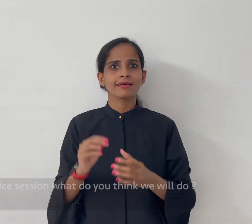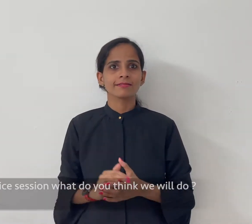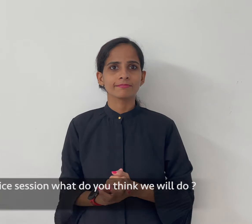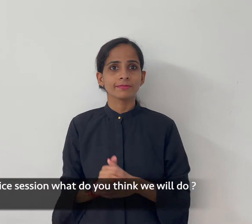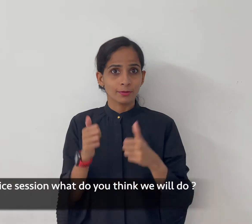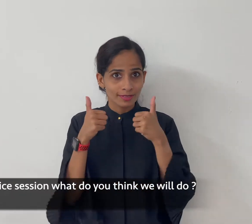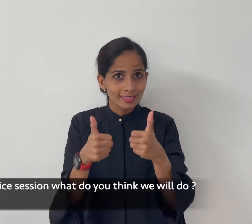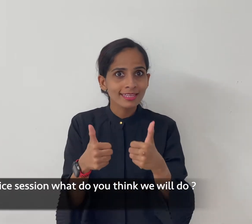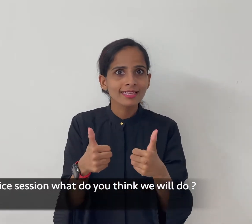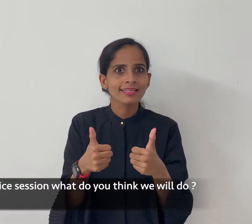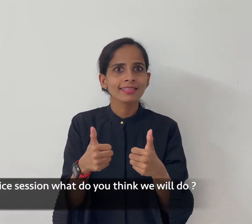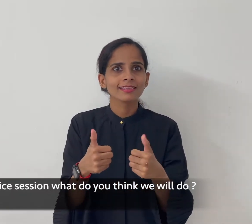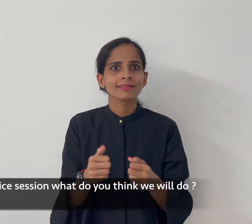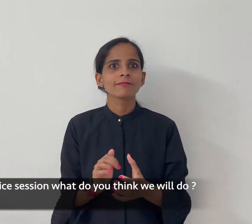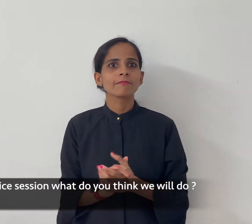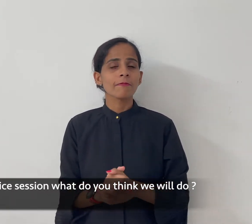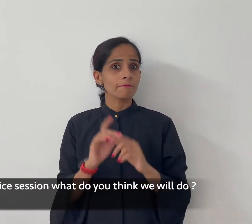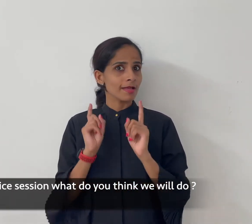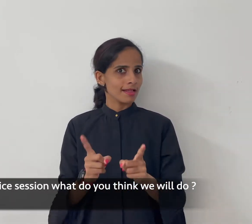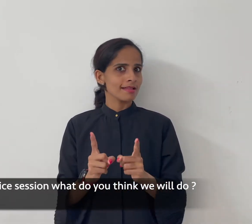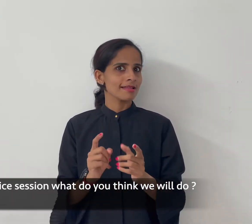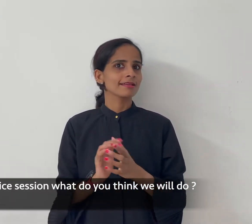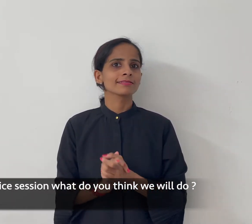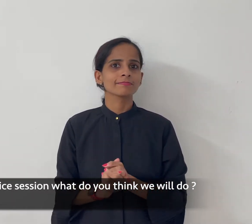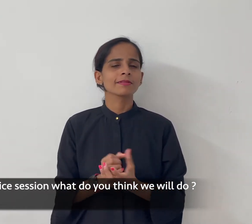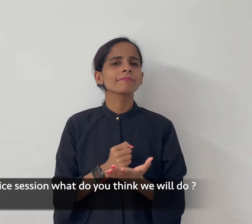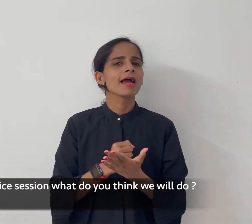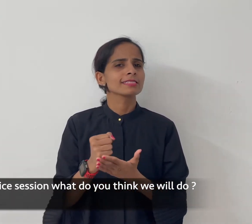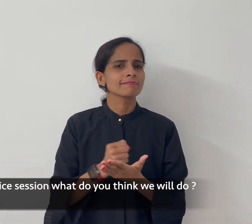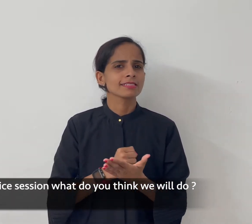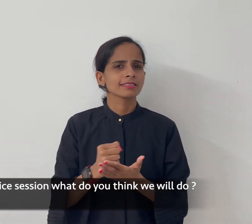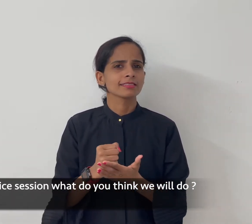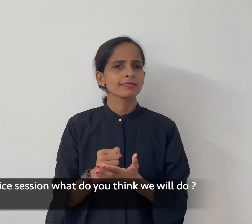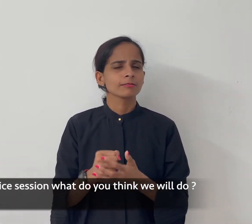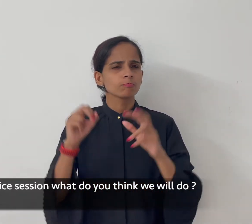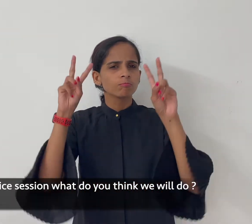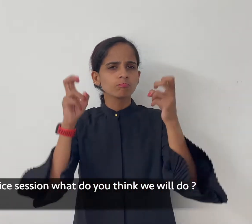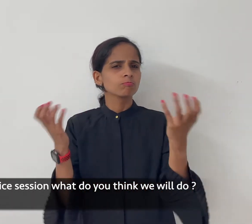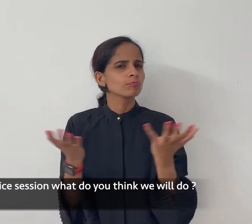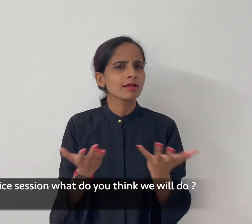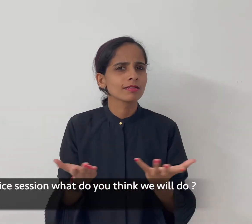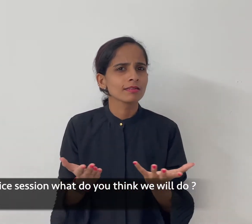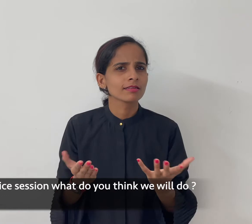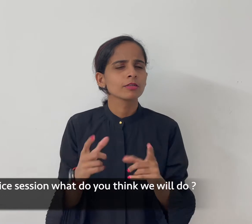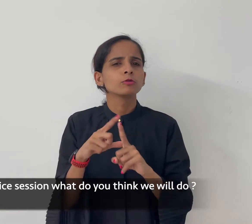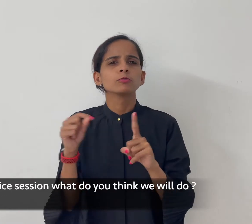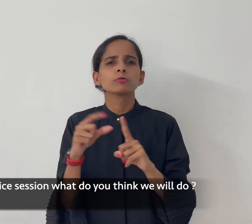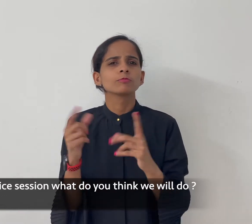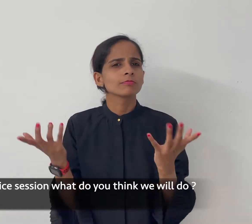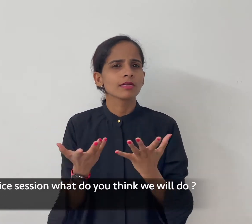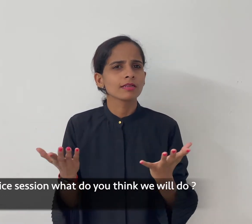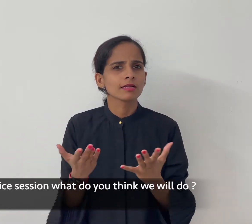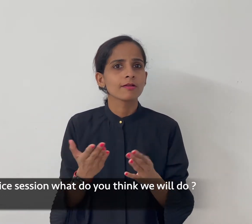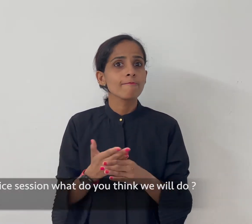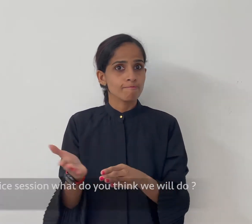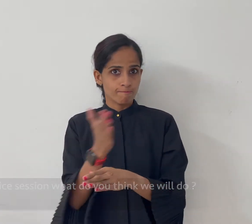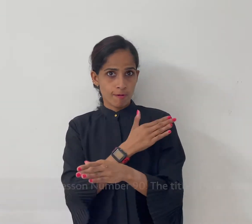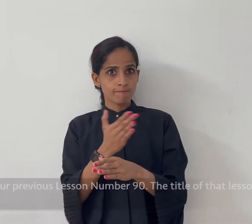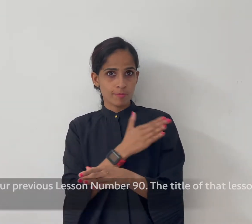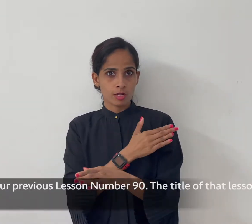But first for practice session, what do you think we will do? Let's take one